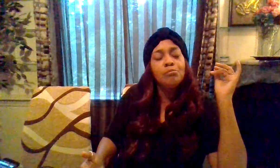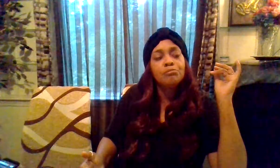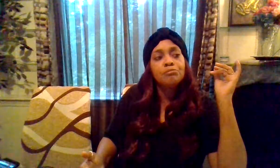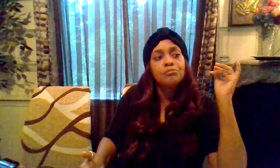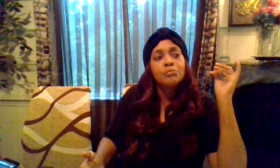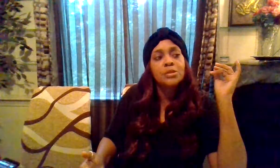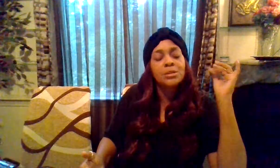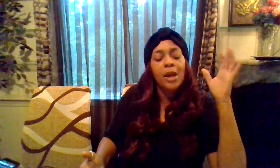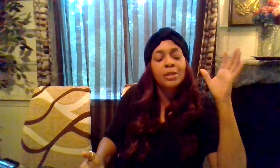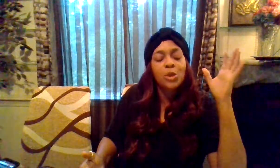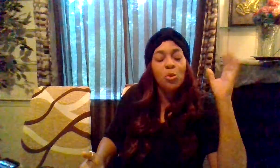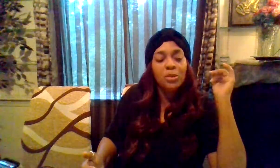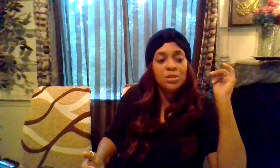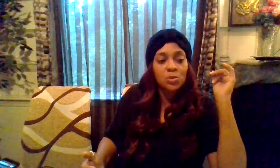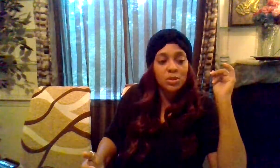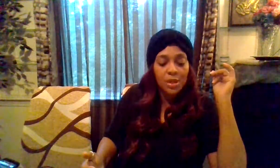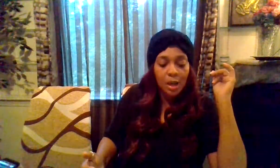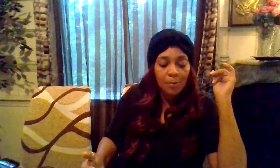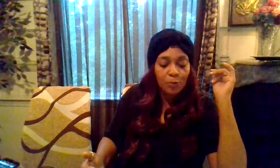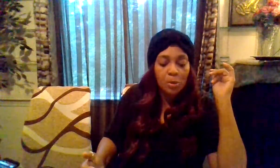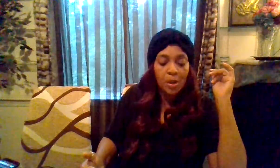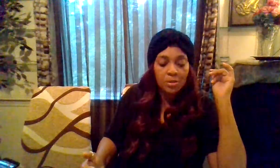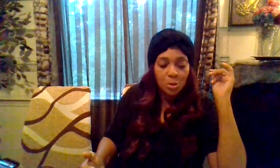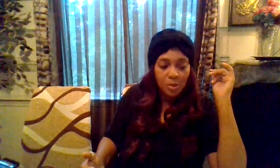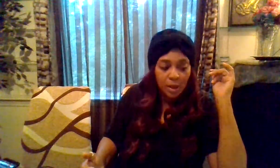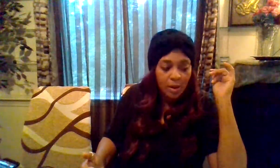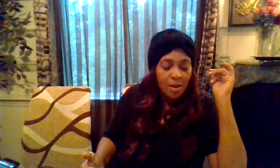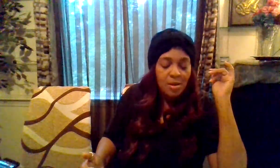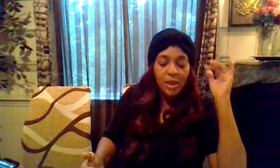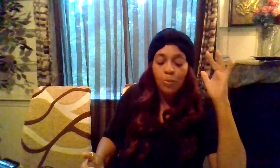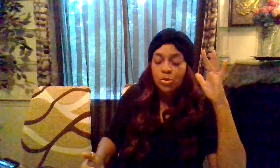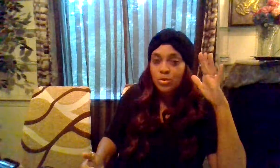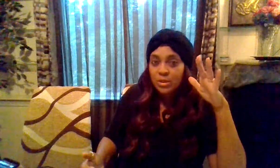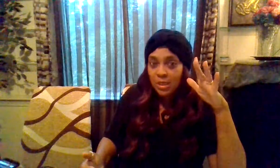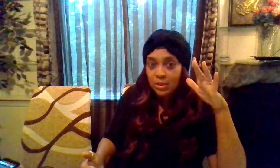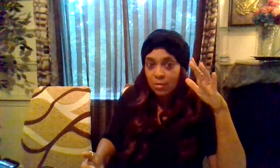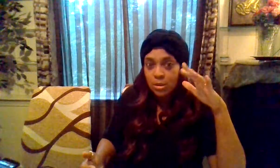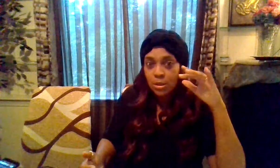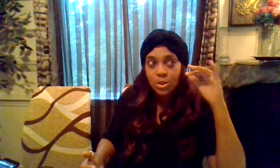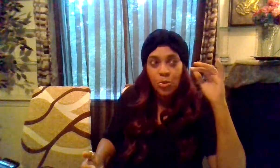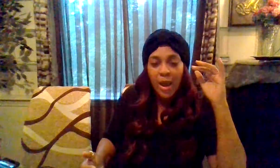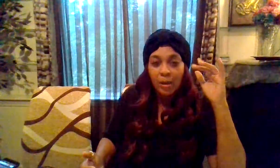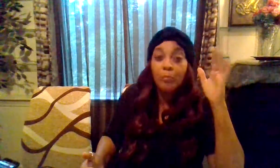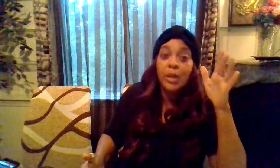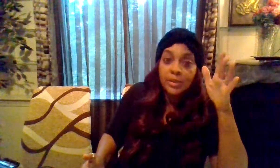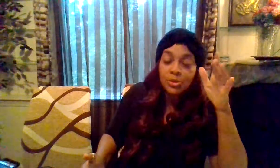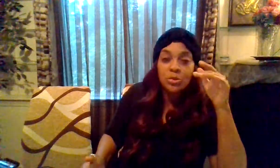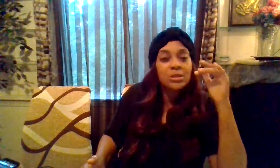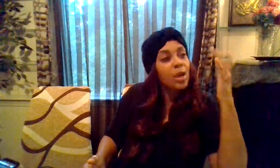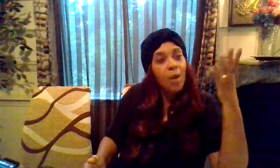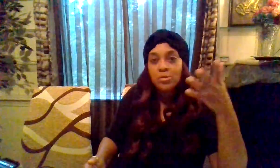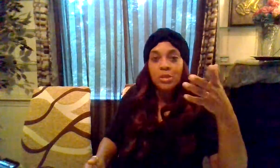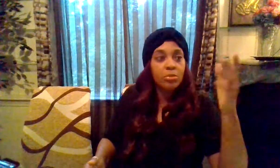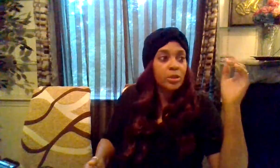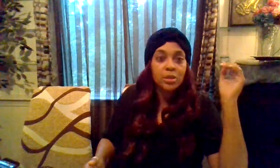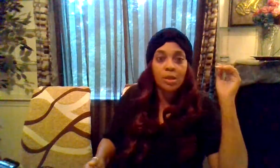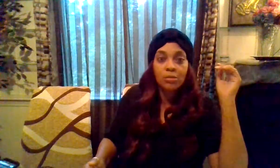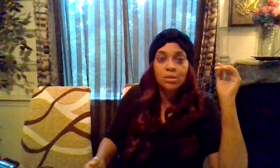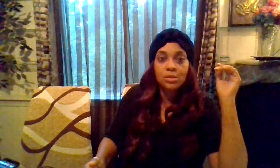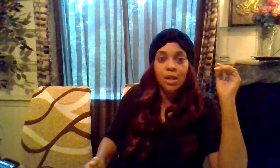somebody had told me this one time a friend of mine told me that like when you can say something good and you add a but to it it's like why you keep bringing the devil into that